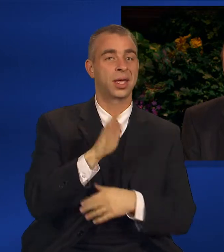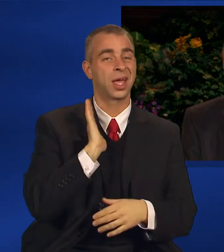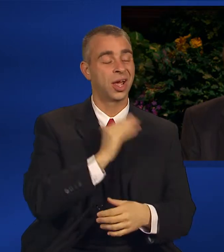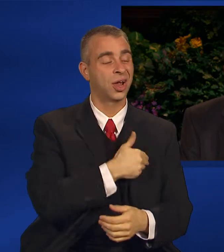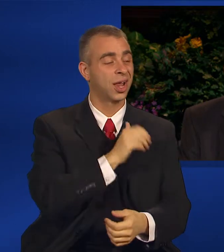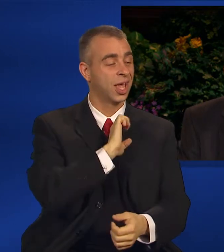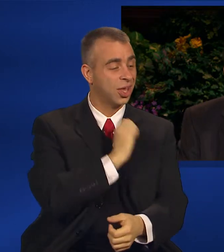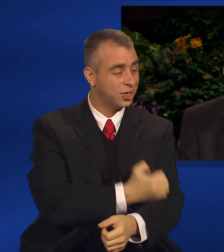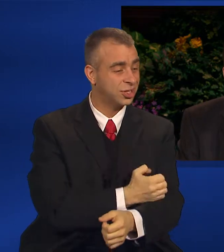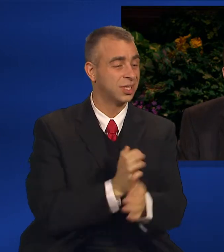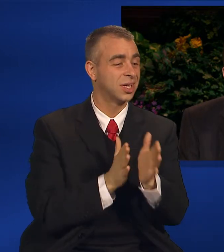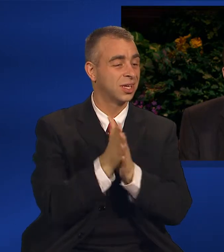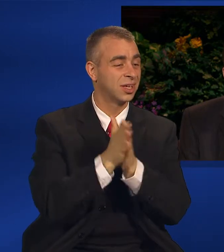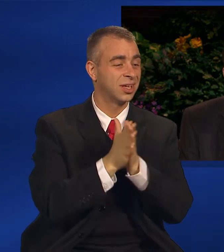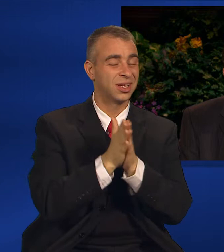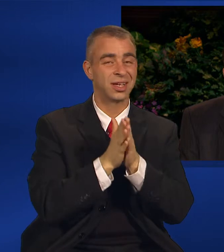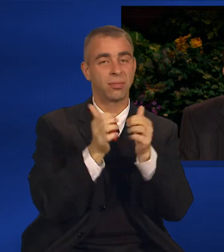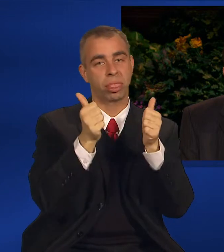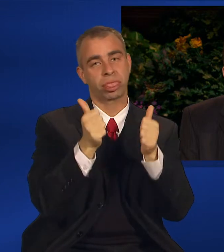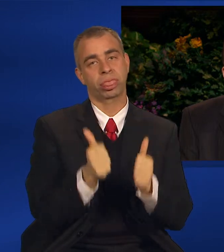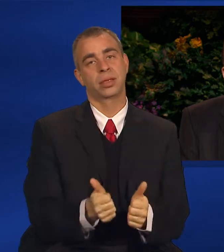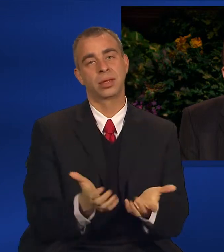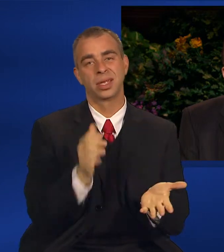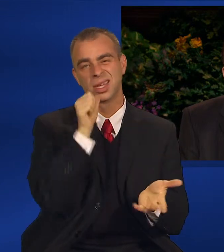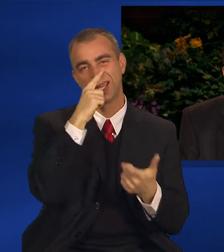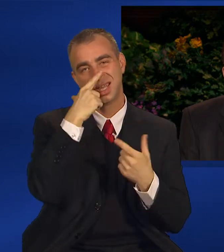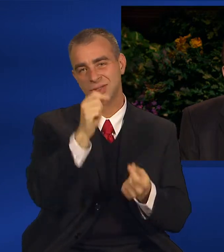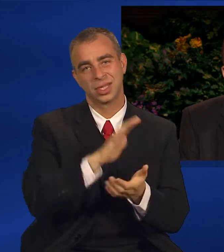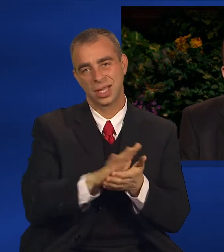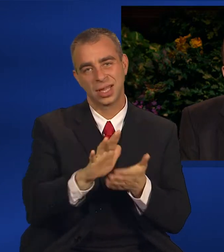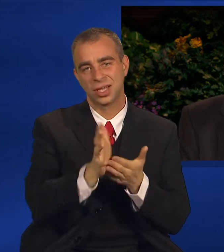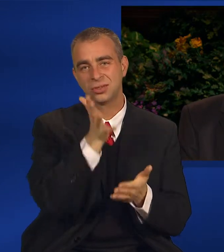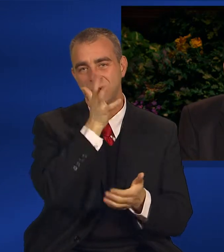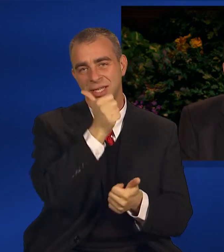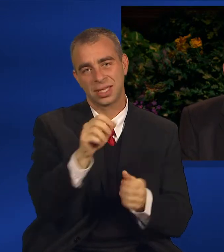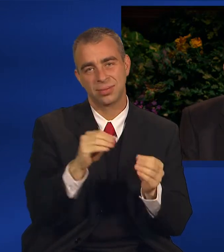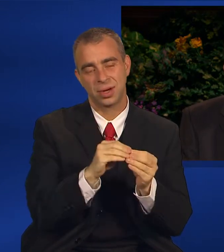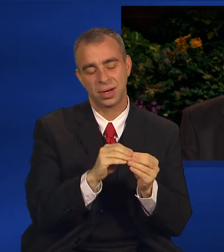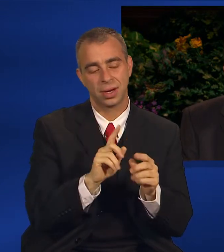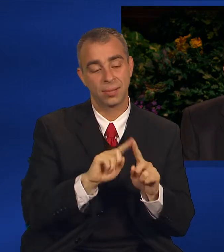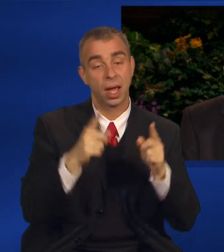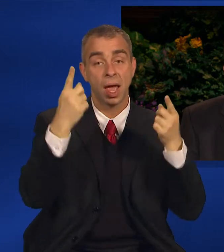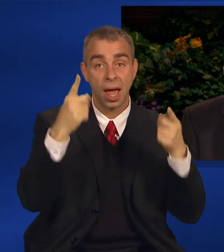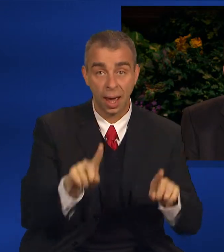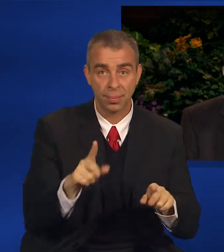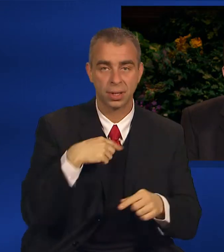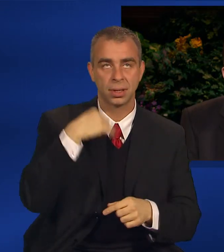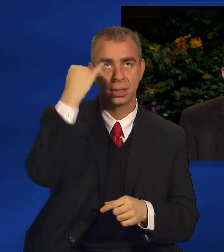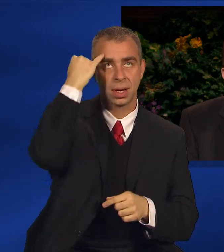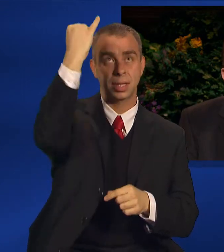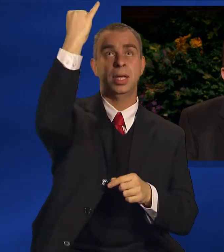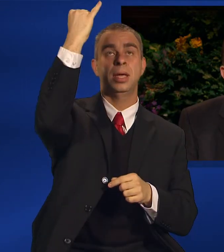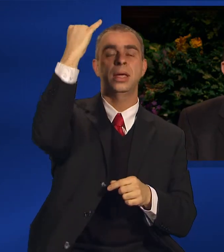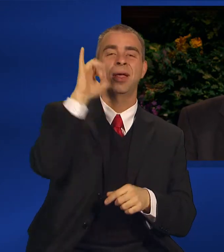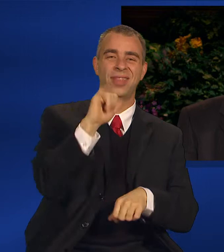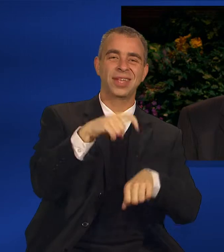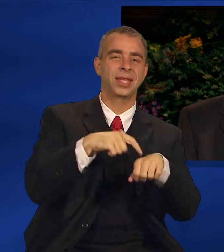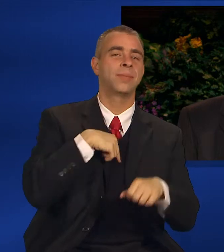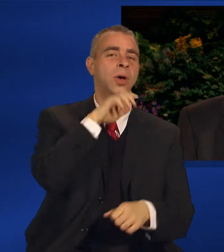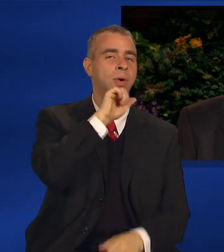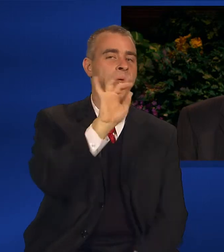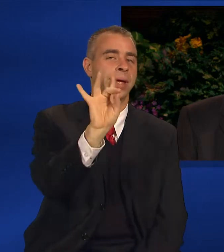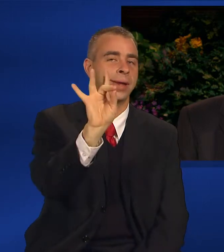waning. And then what I thought was the perfect solution came into my eight-year-old mind.